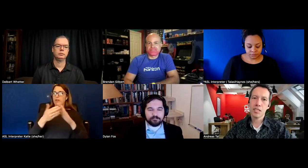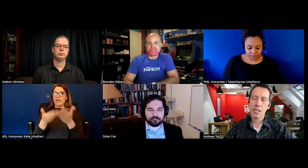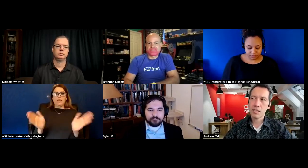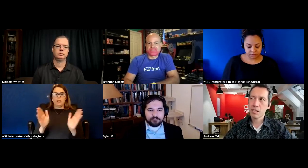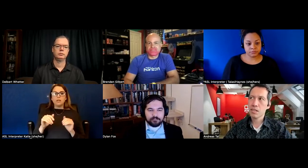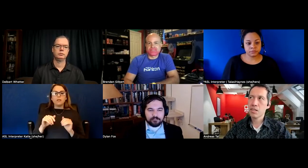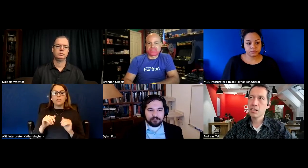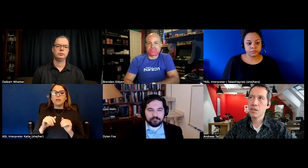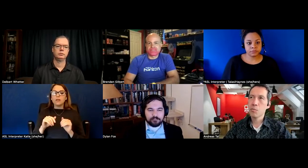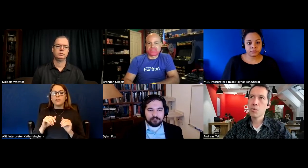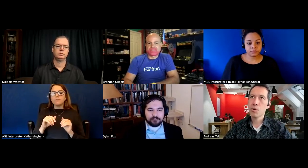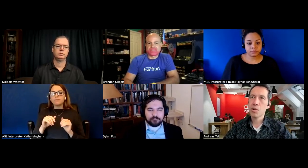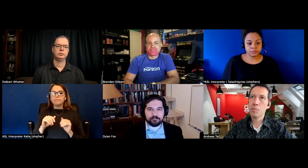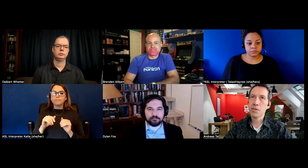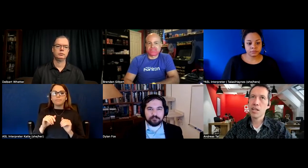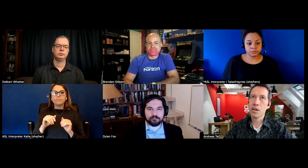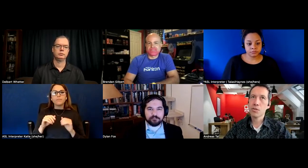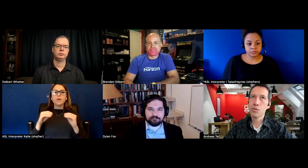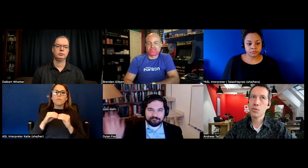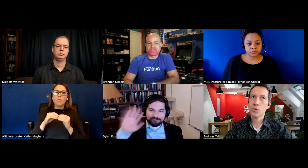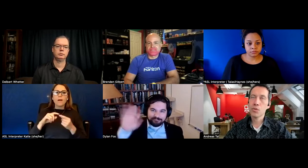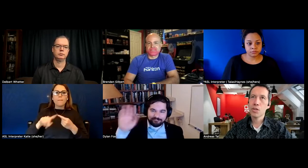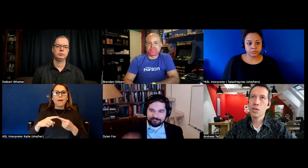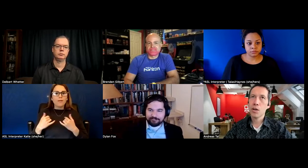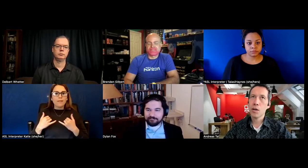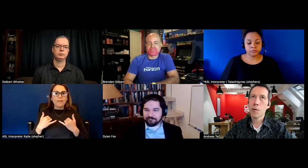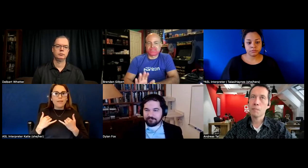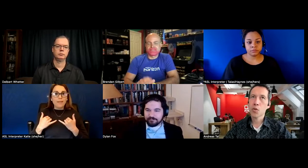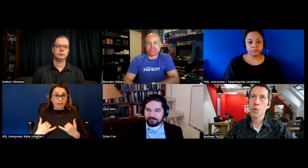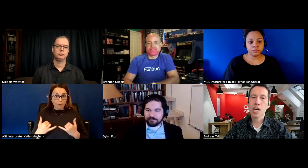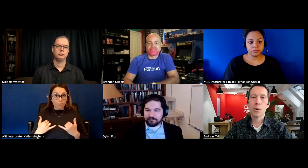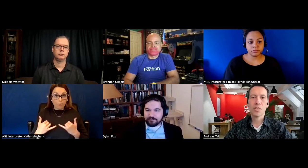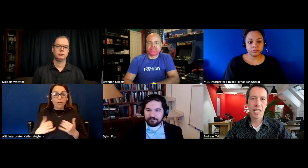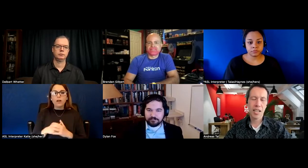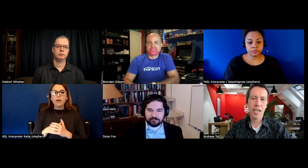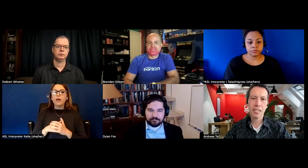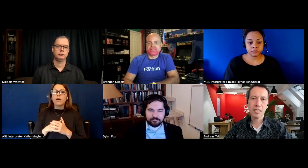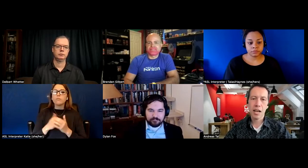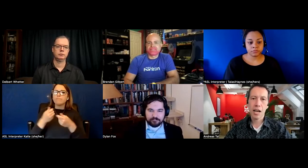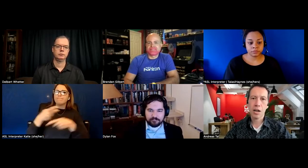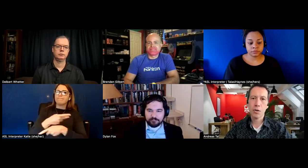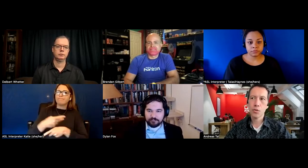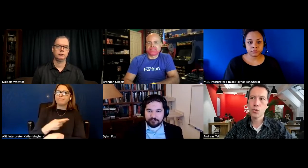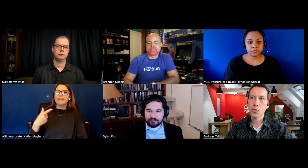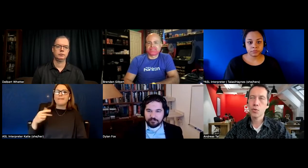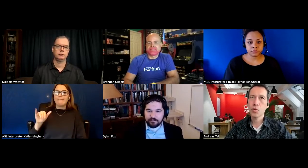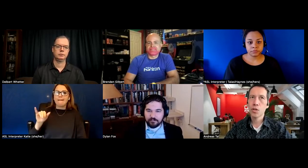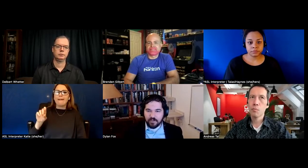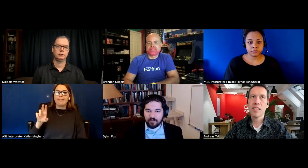it's uh more about now to um work out guidelines how to best